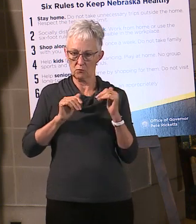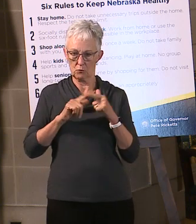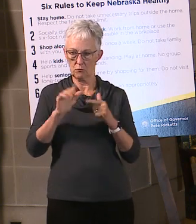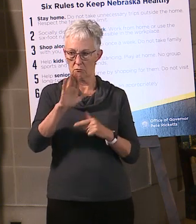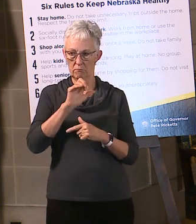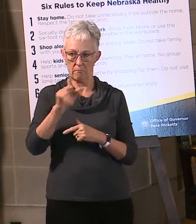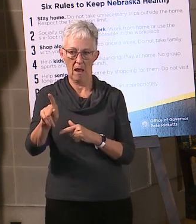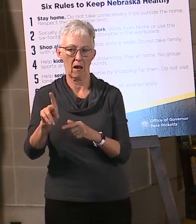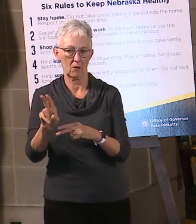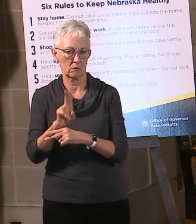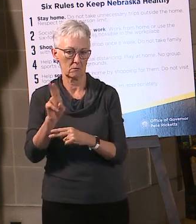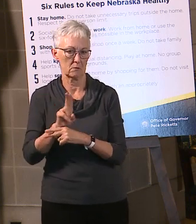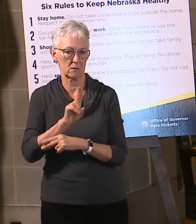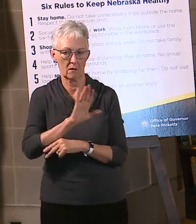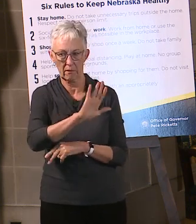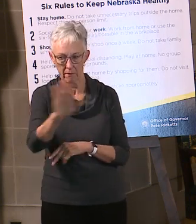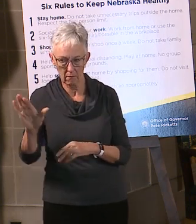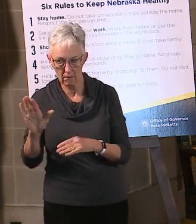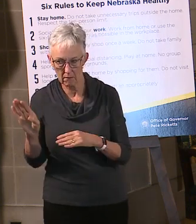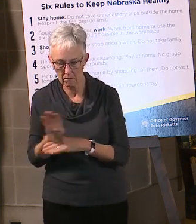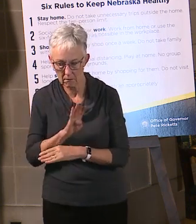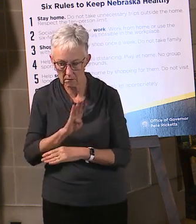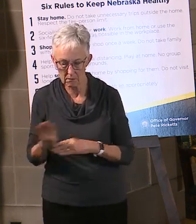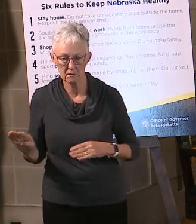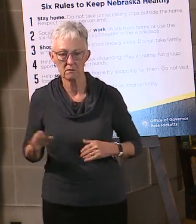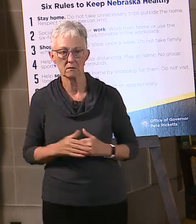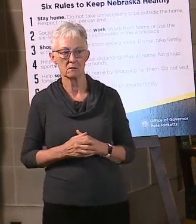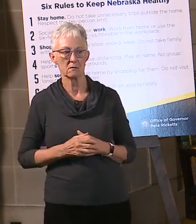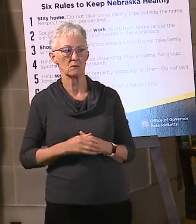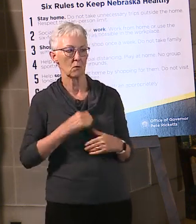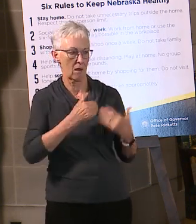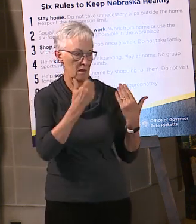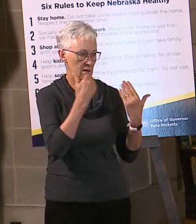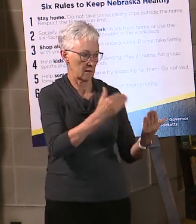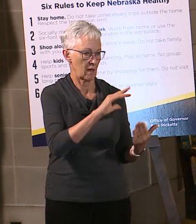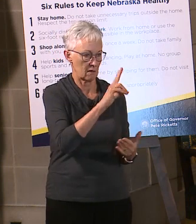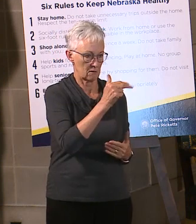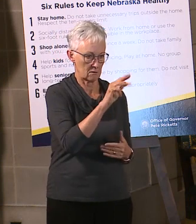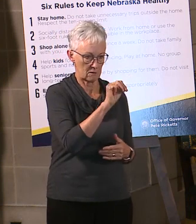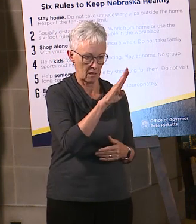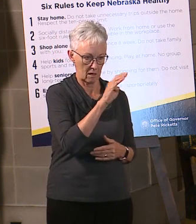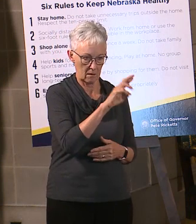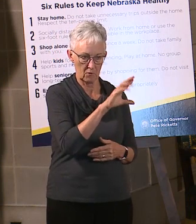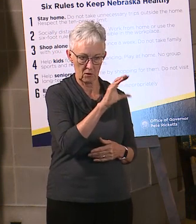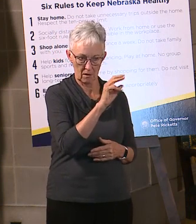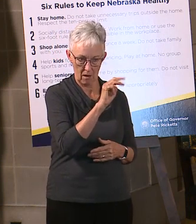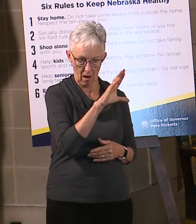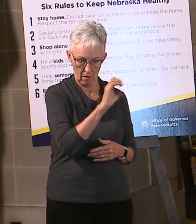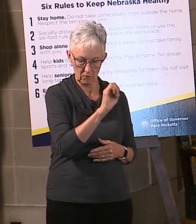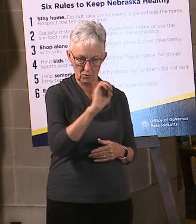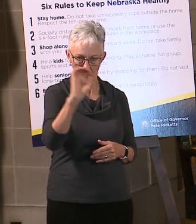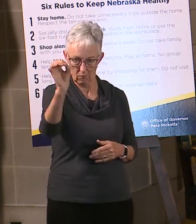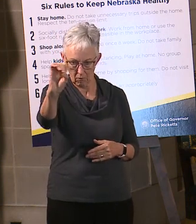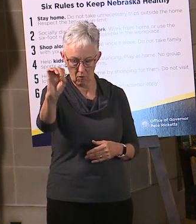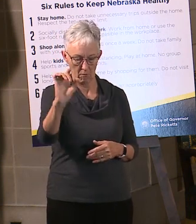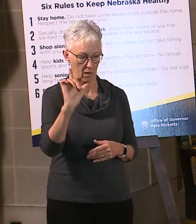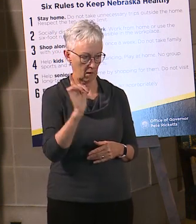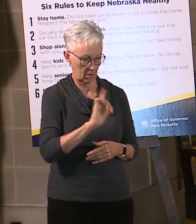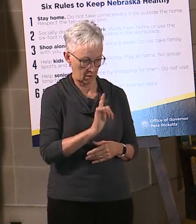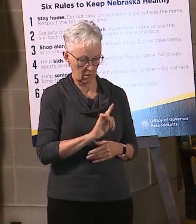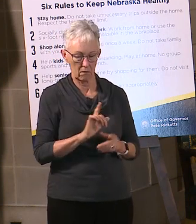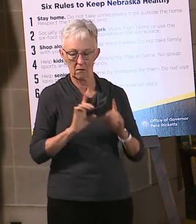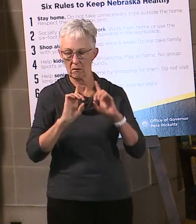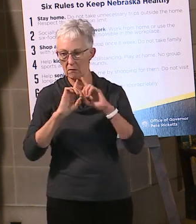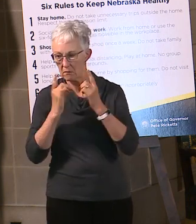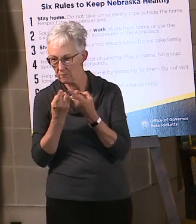survey, the Nebraska Chamber of Commerce and Industry, the Omaha Chamber, the Lincoln Chamber, the Nebraska Department of Economic